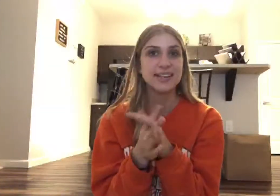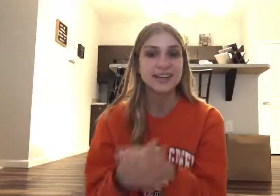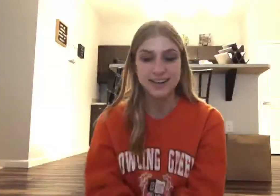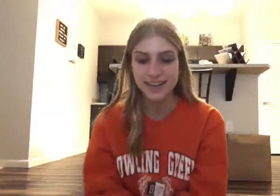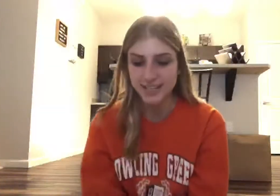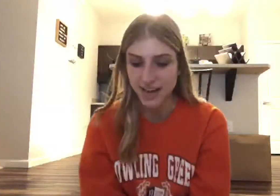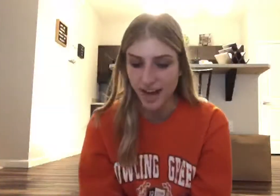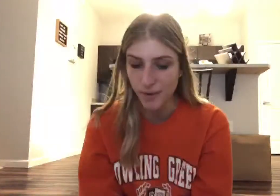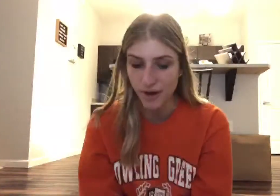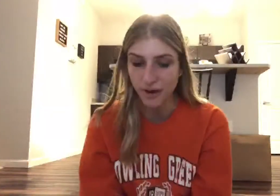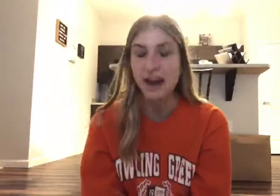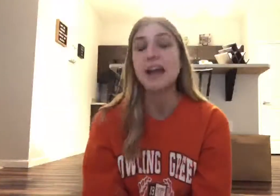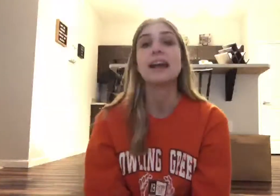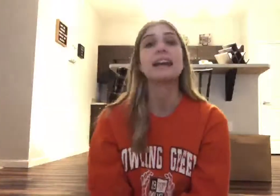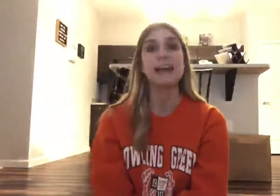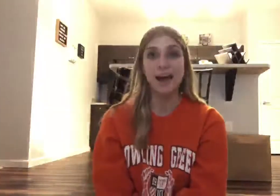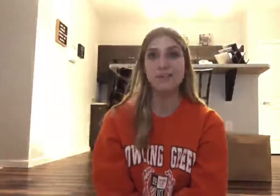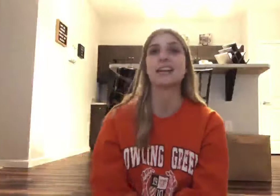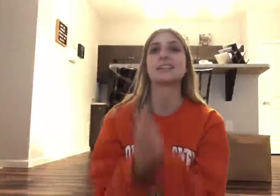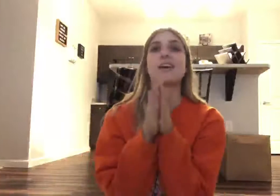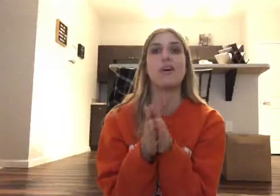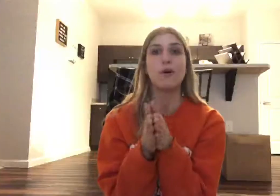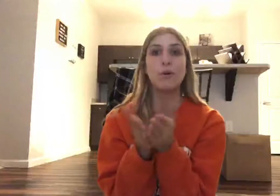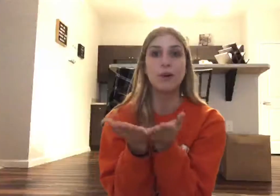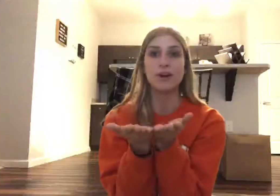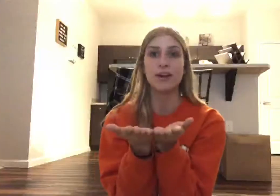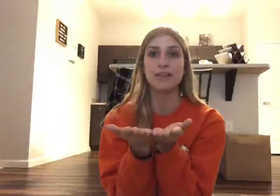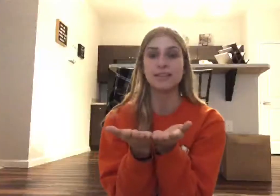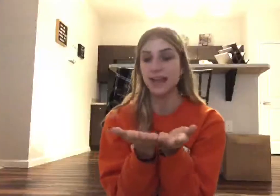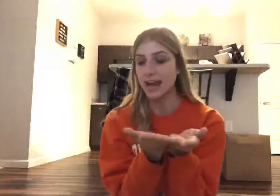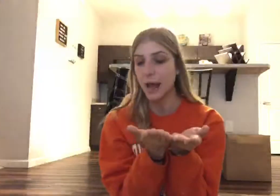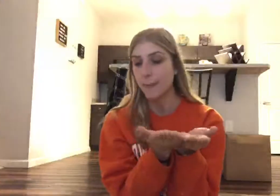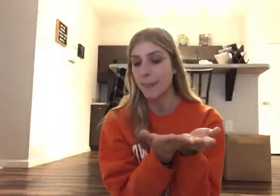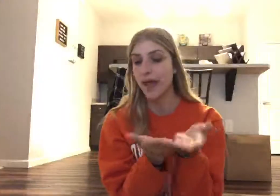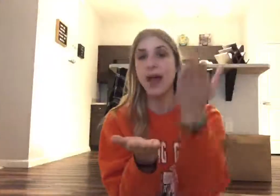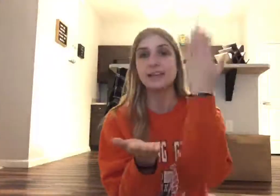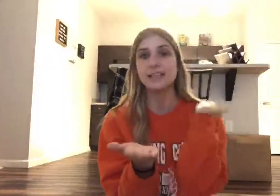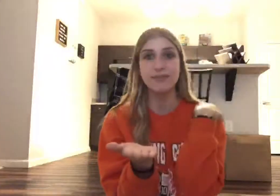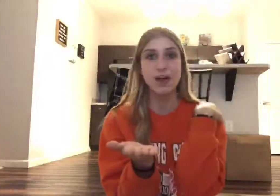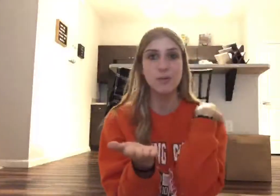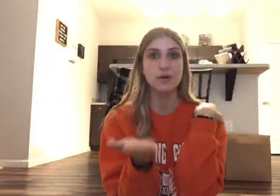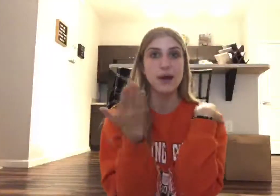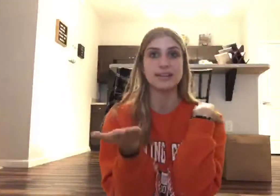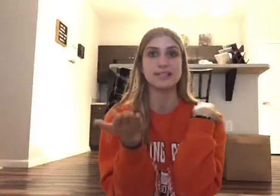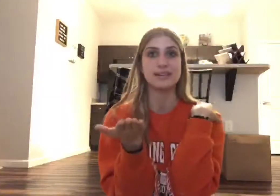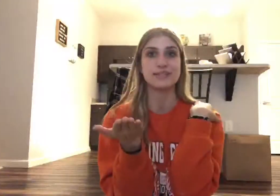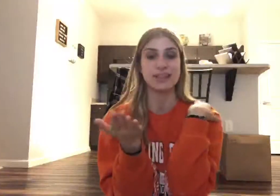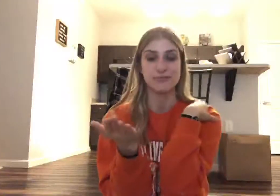Good job, okay. Now we're gonna say a whole word and then take the ending of that word away to see what's left,